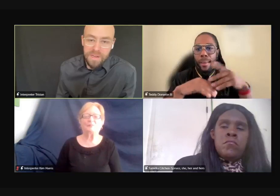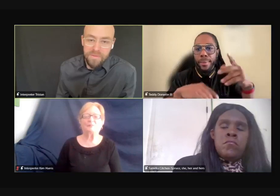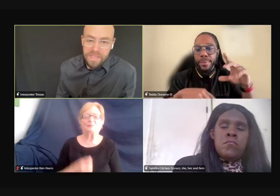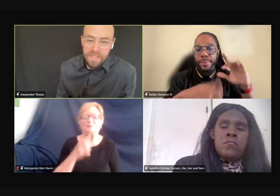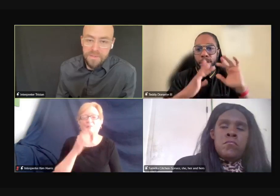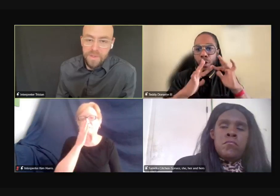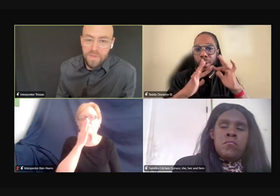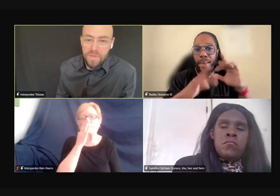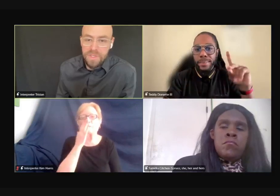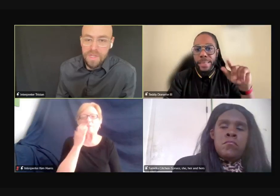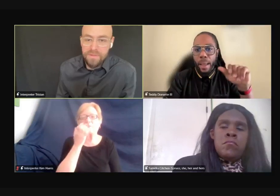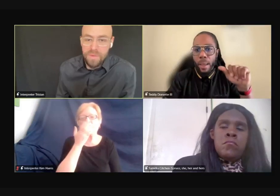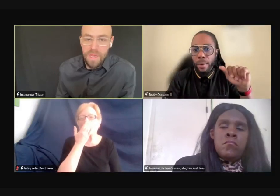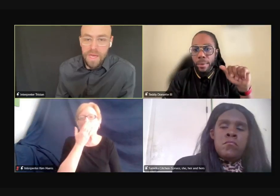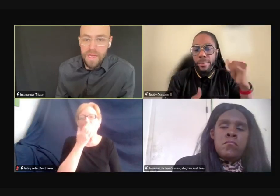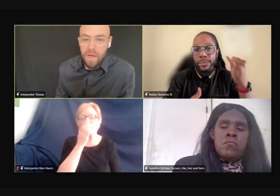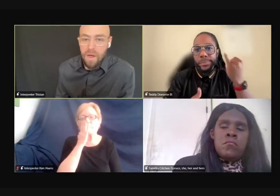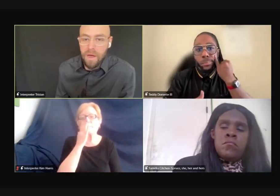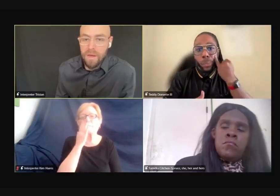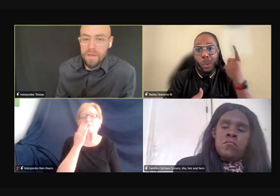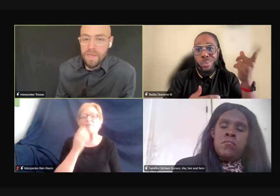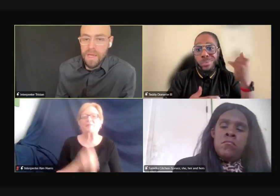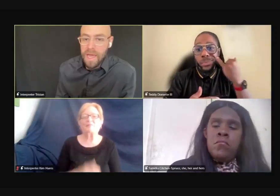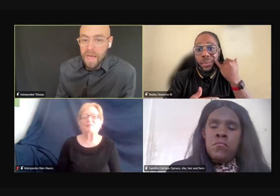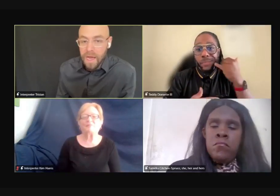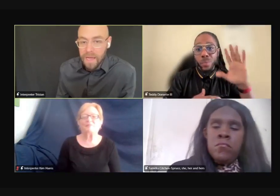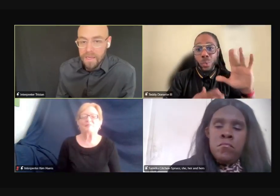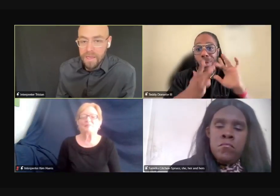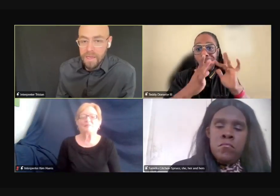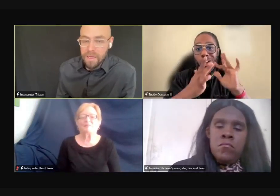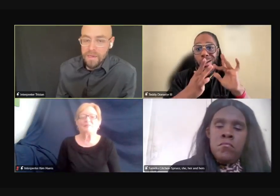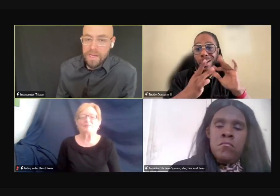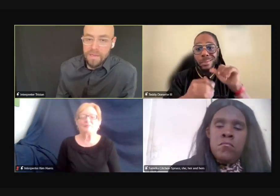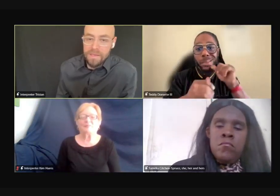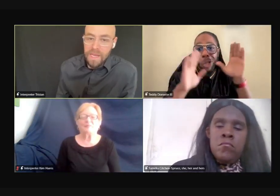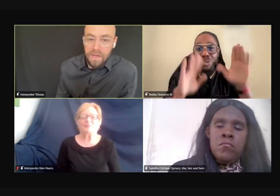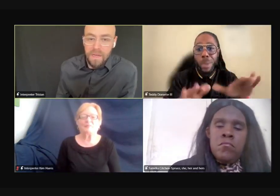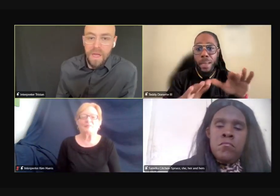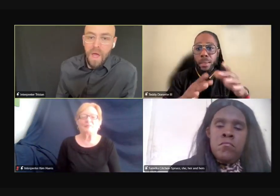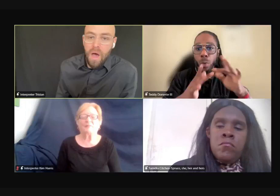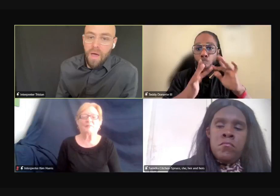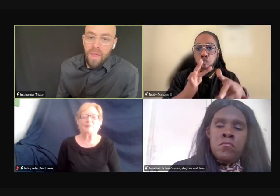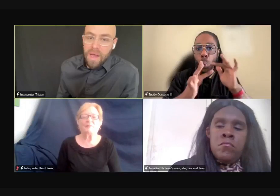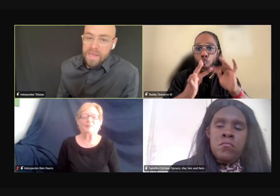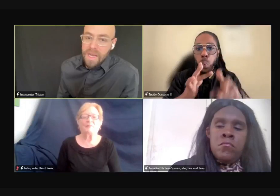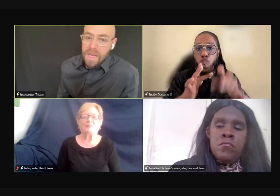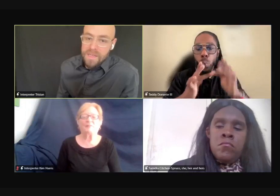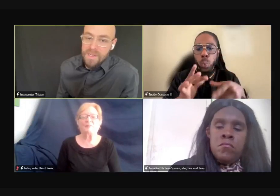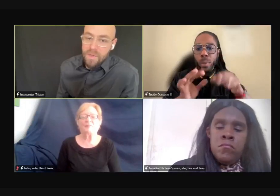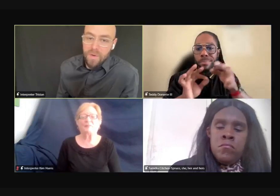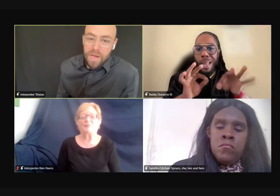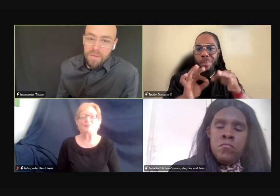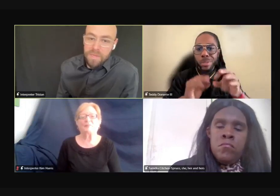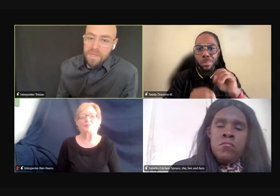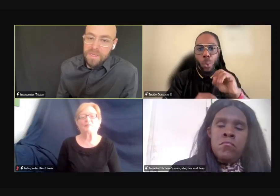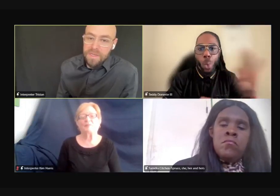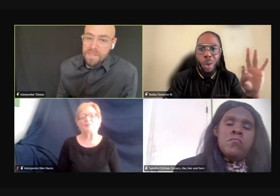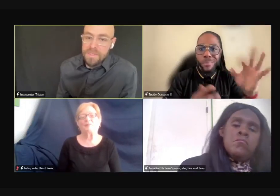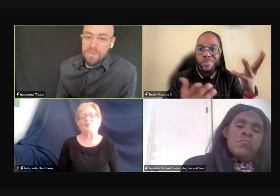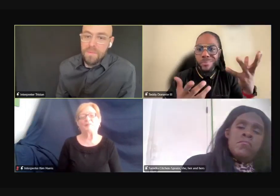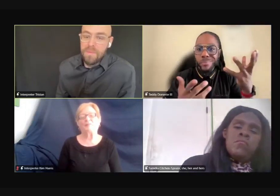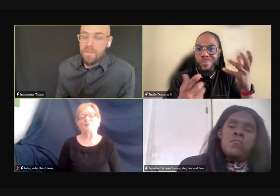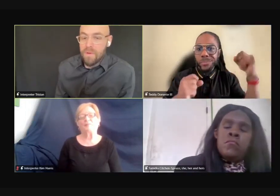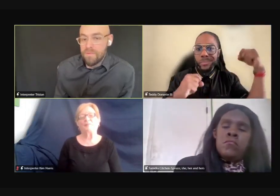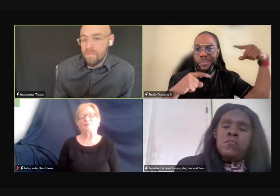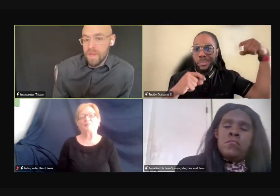100% effective. You do still have to rely on the AI and, like, data online is not necessarily great because,